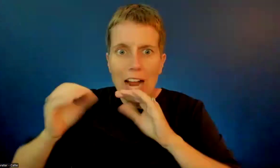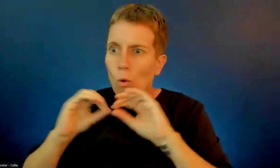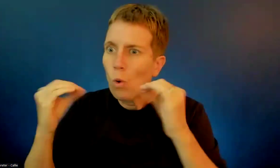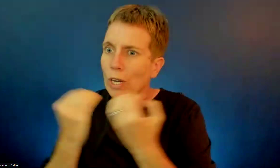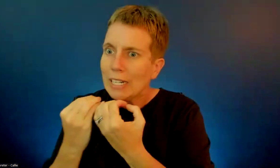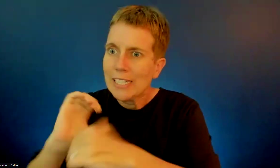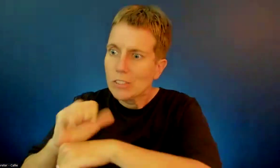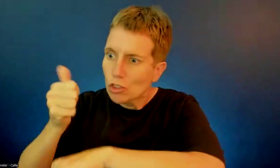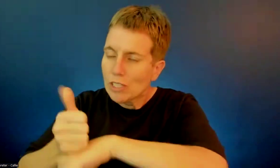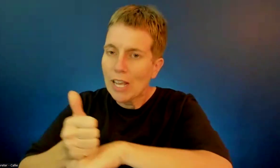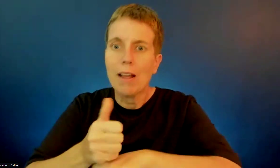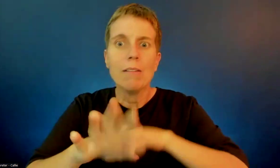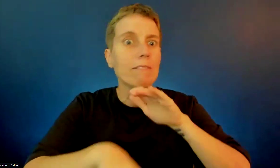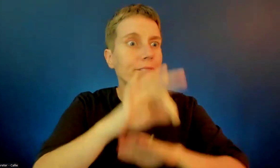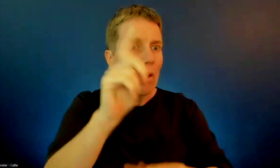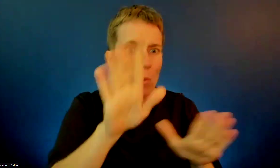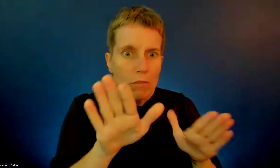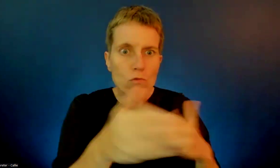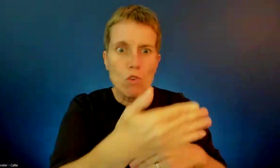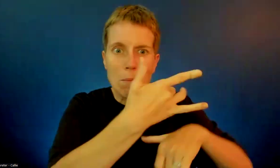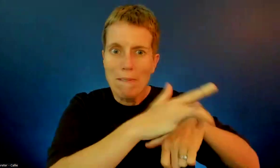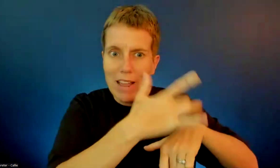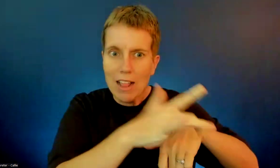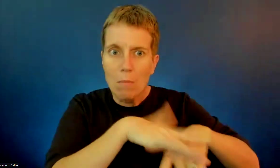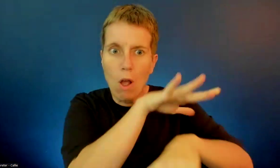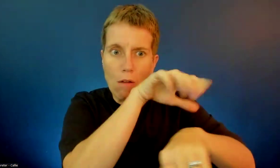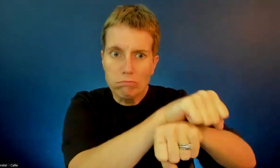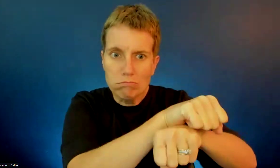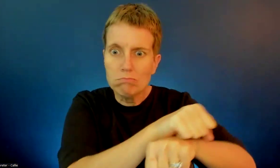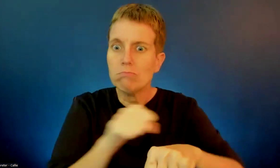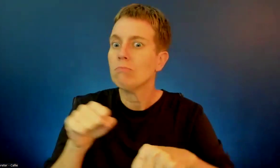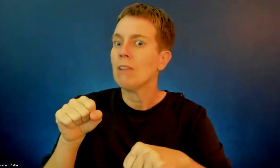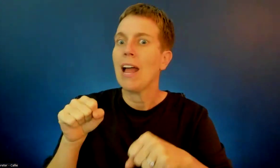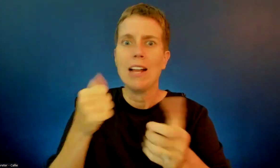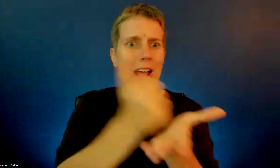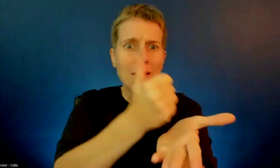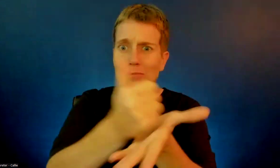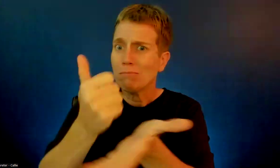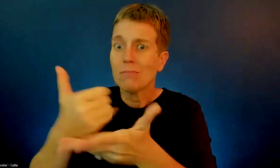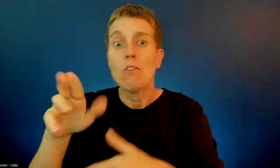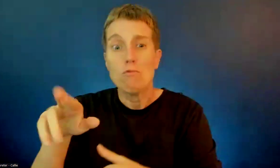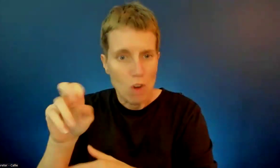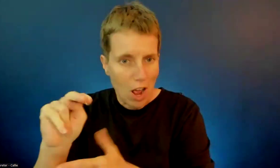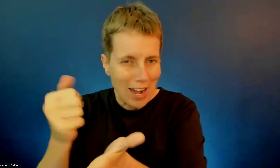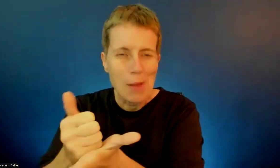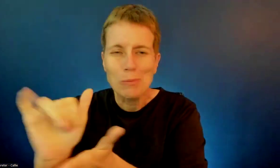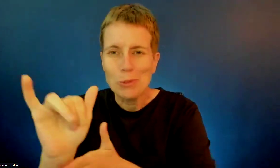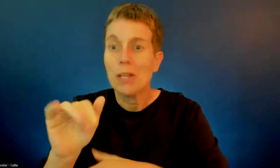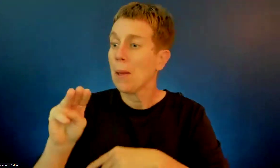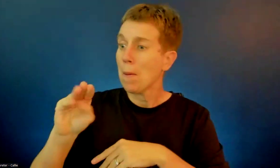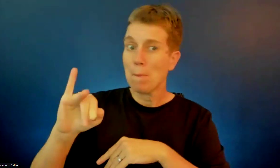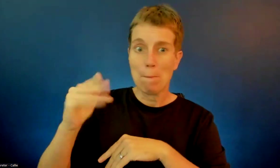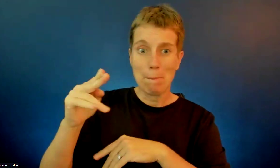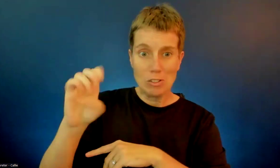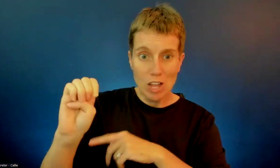of it. And Ron, of course, helped, too. And then we had people like Michelle was there as a vendor. So was Amy,